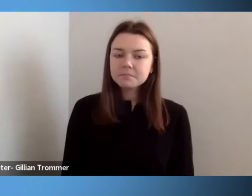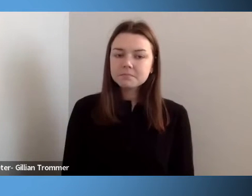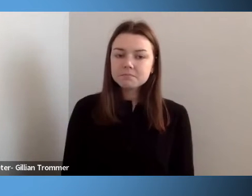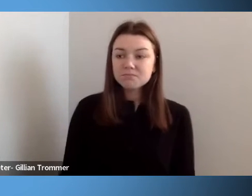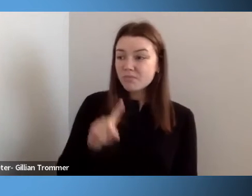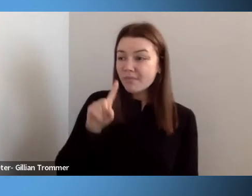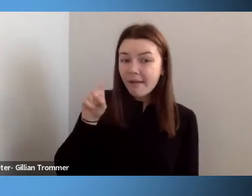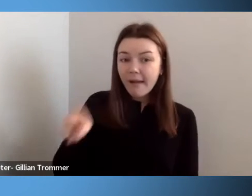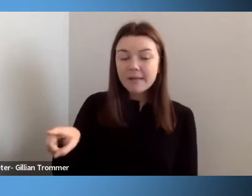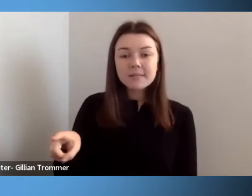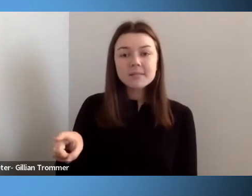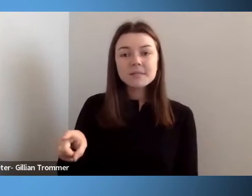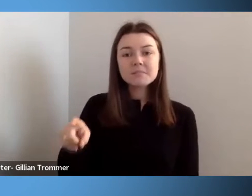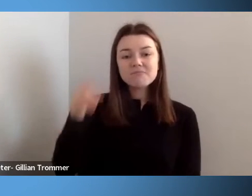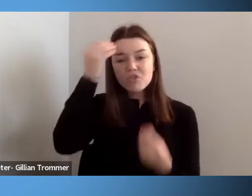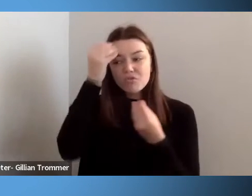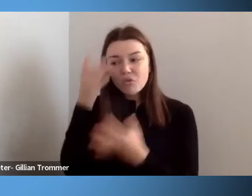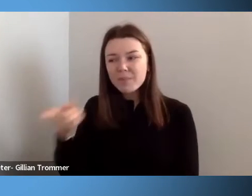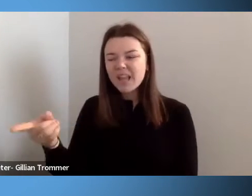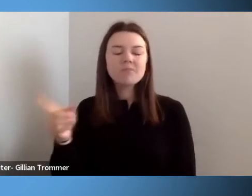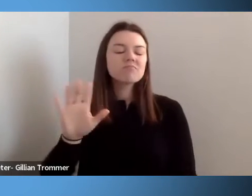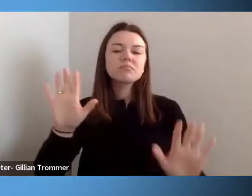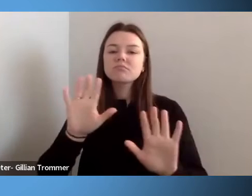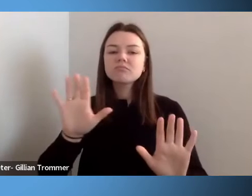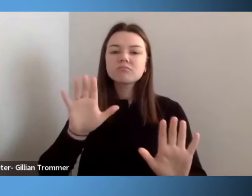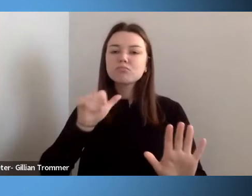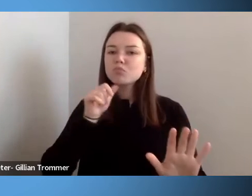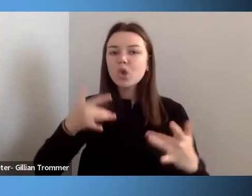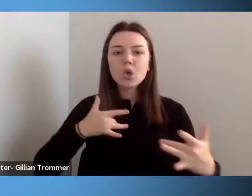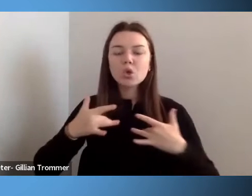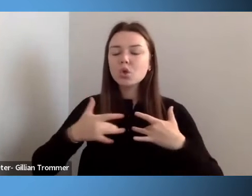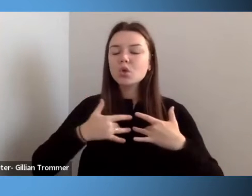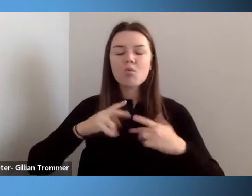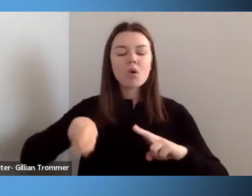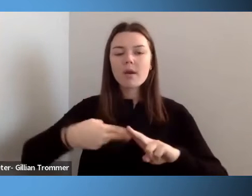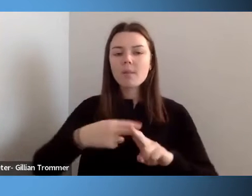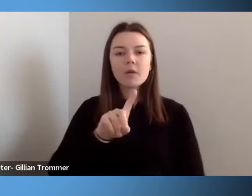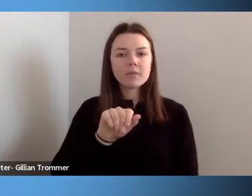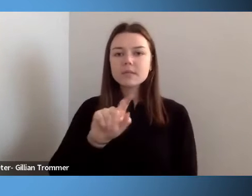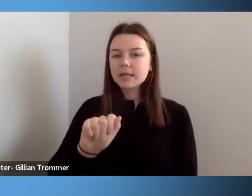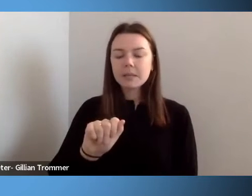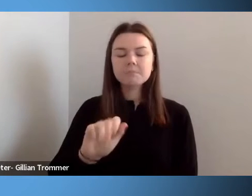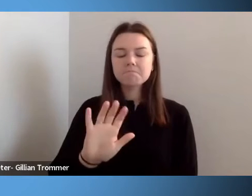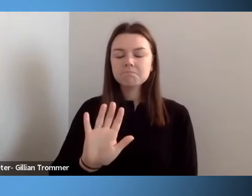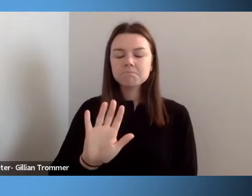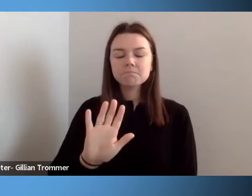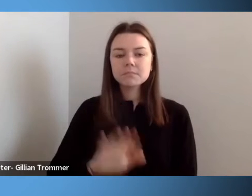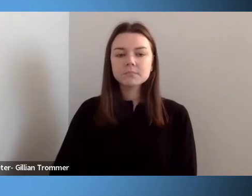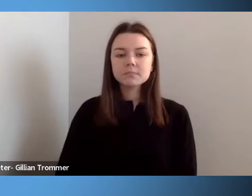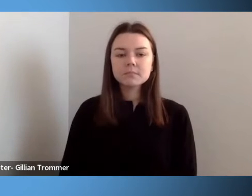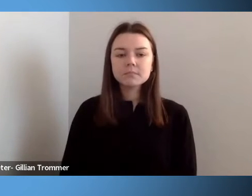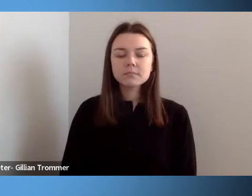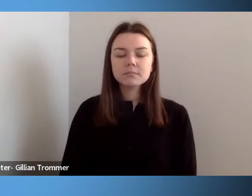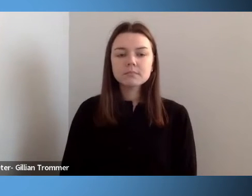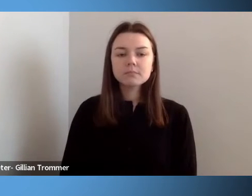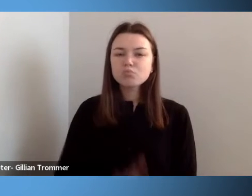informed me not to worry about my data and that we would get the